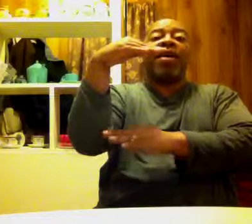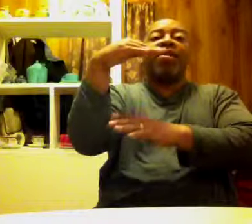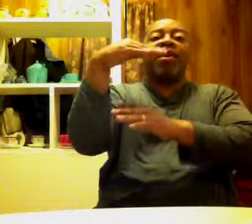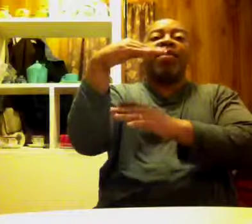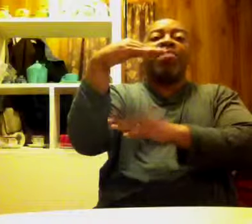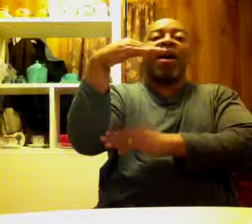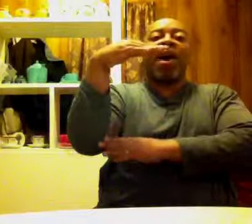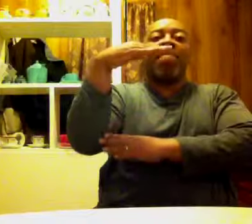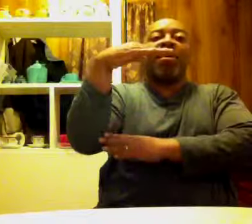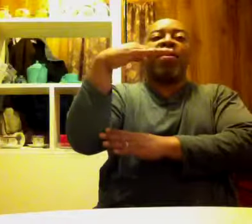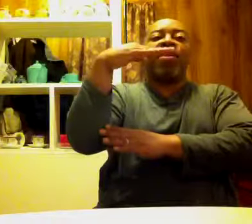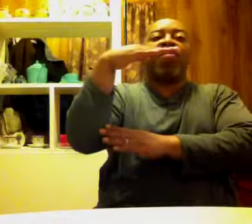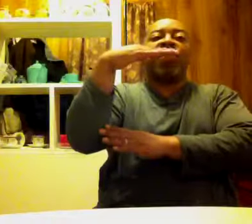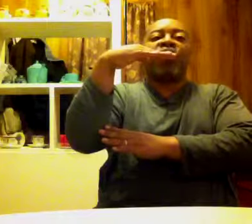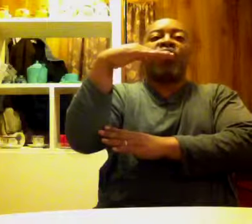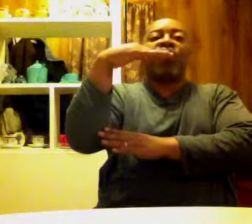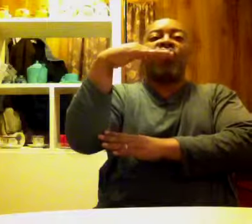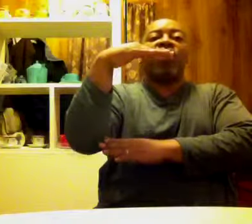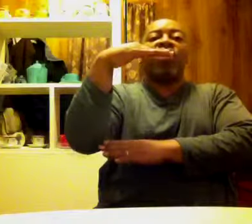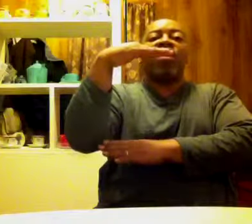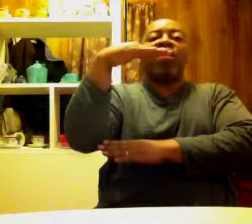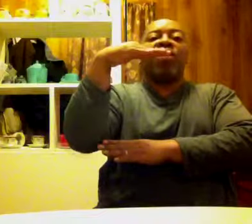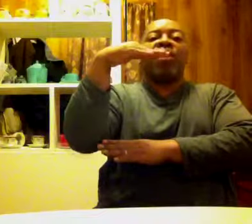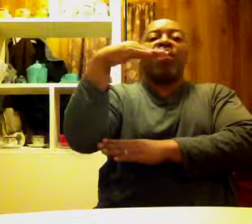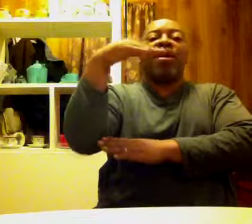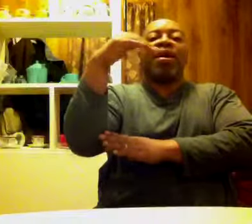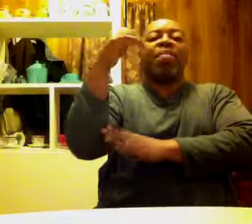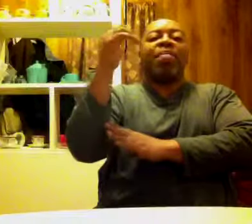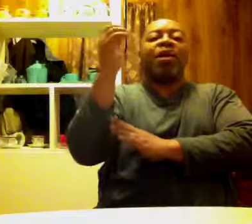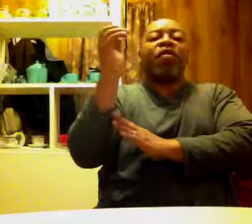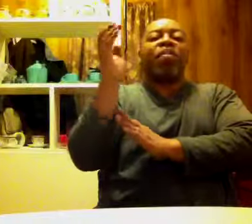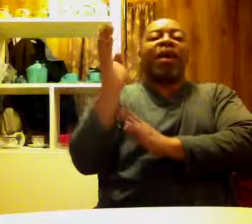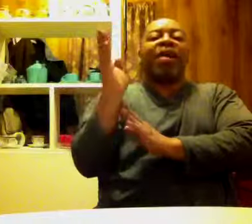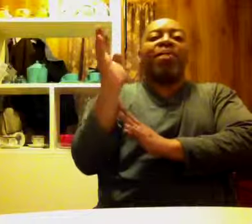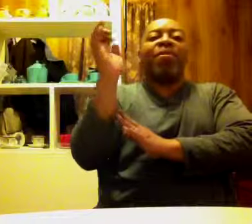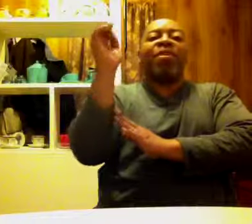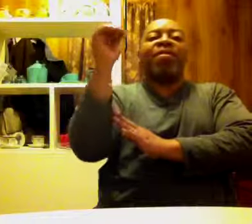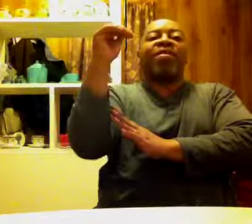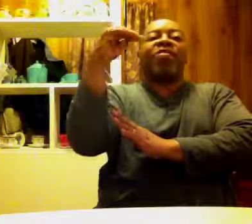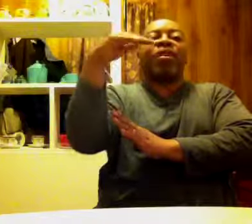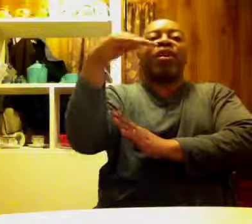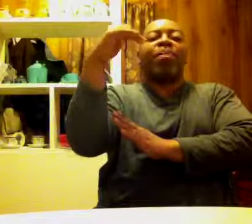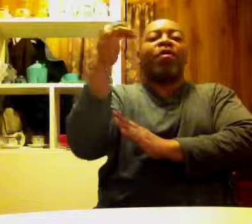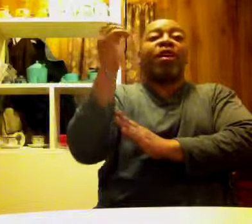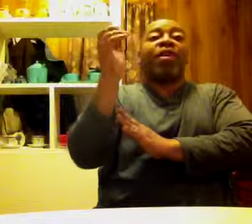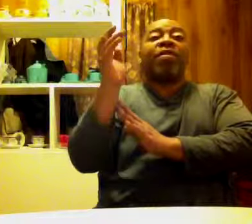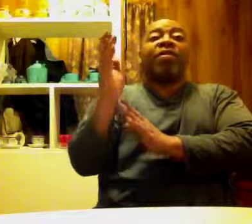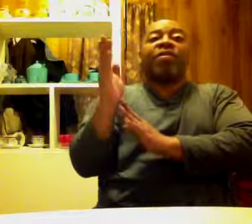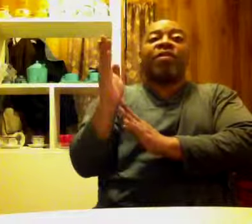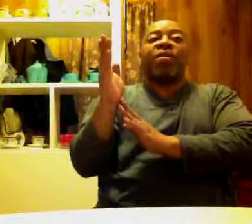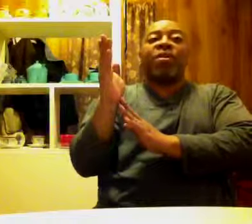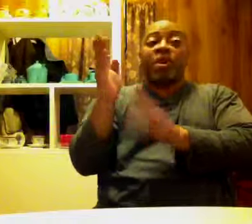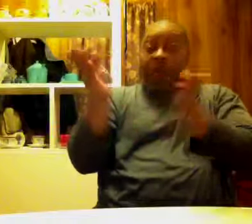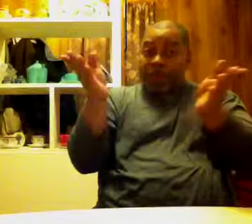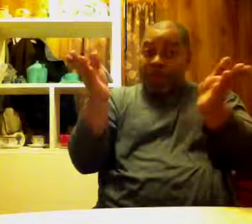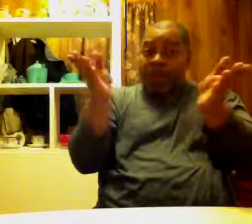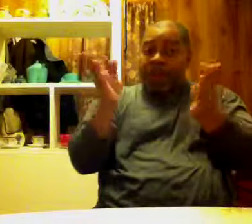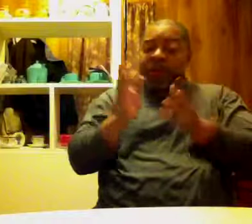you know, if my head had better wrist control. You know, if I, but, um, because of pain in my wrist, this is really the best I can do. So if you actually